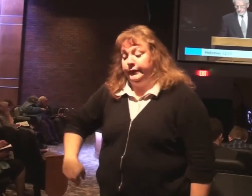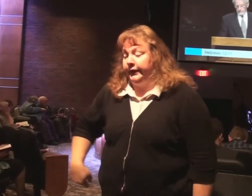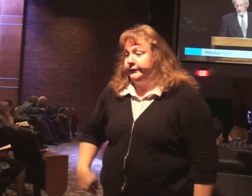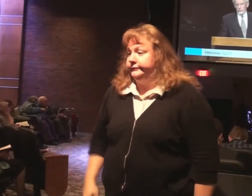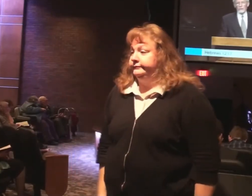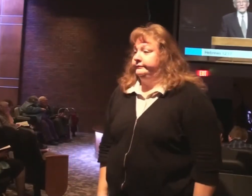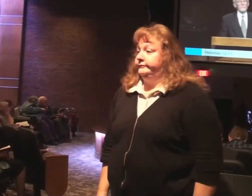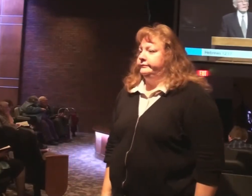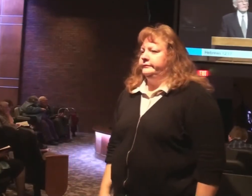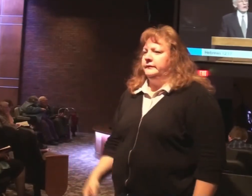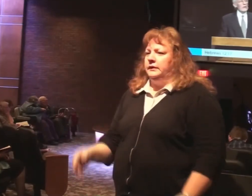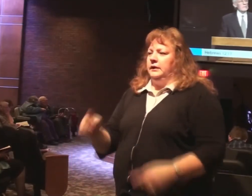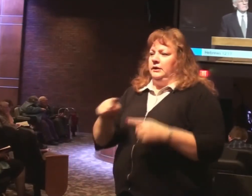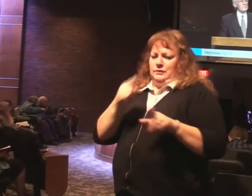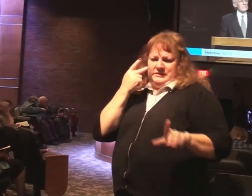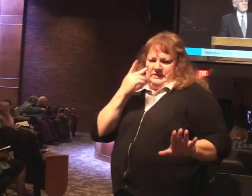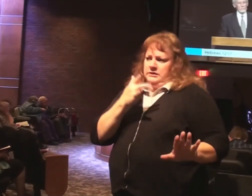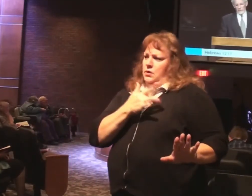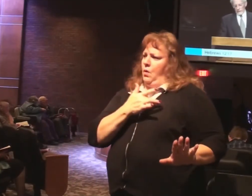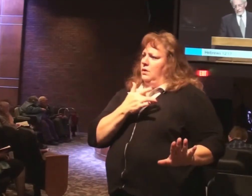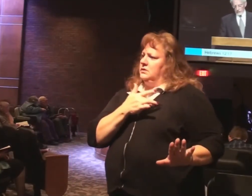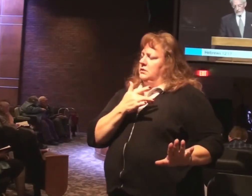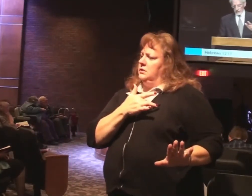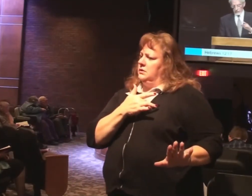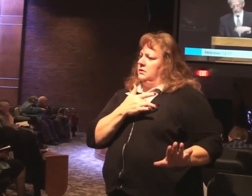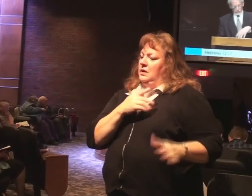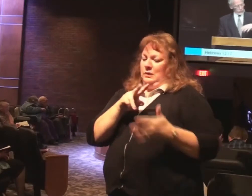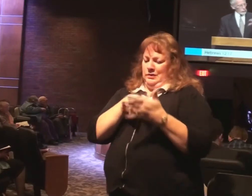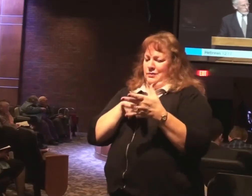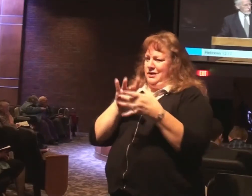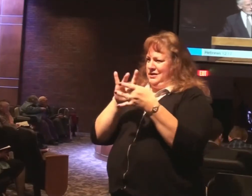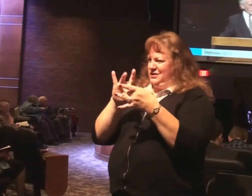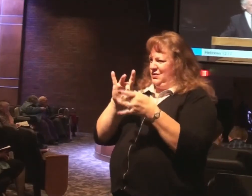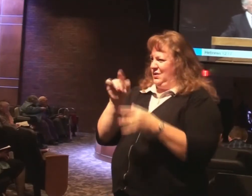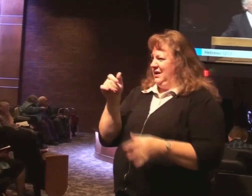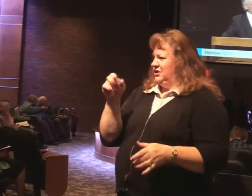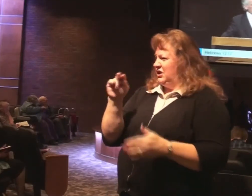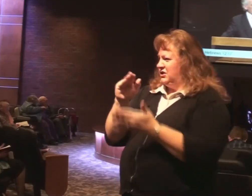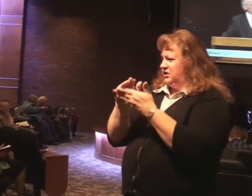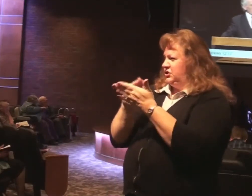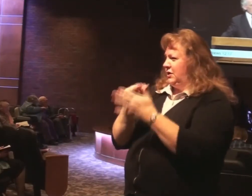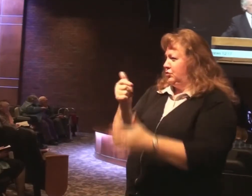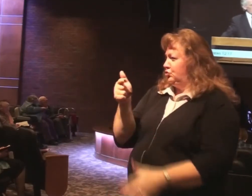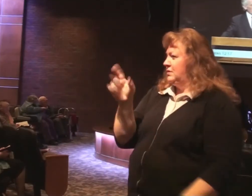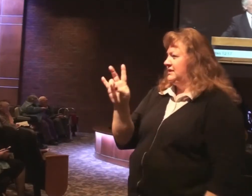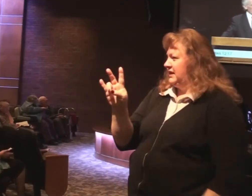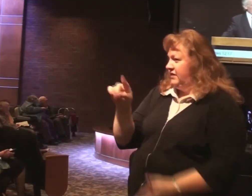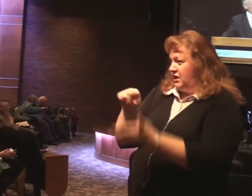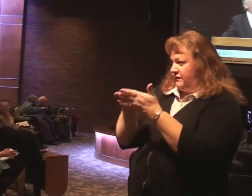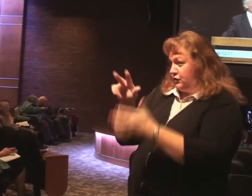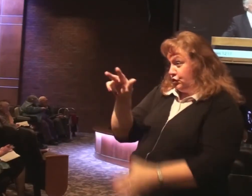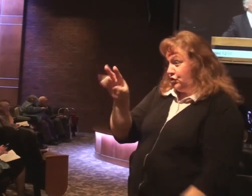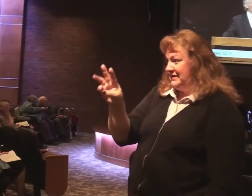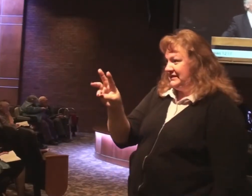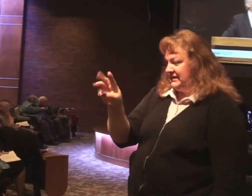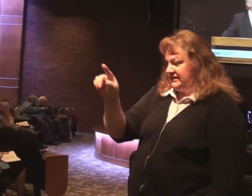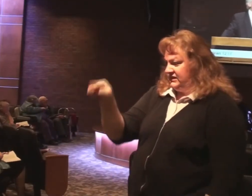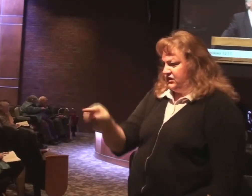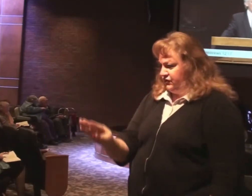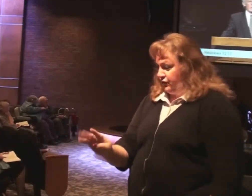You see something of his heart. If read this in Genesis 27, beginning of verse 36. When you get to verse 41, you know what it'll